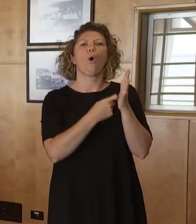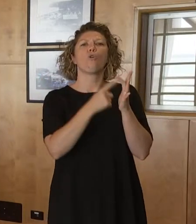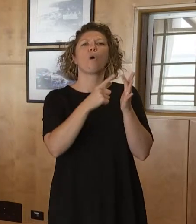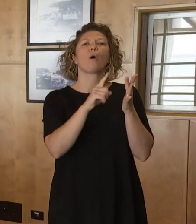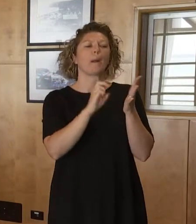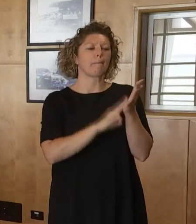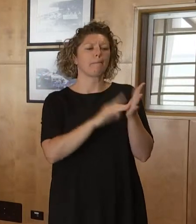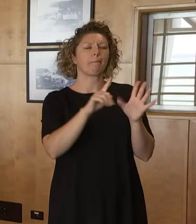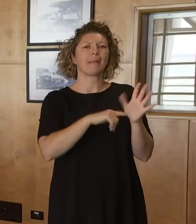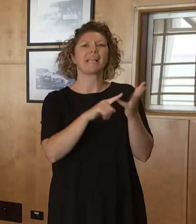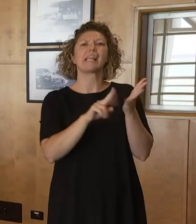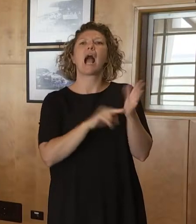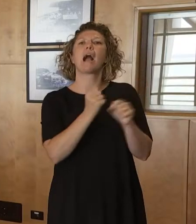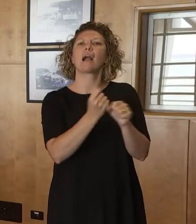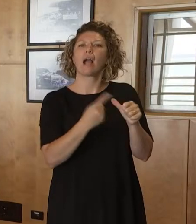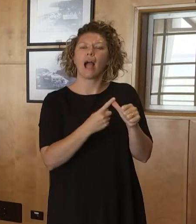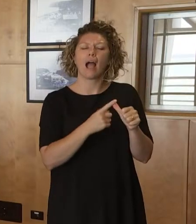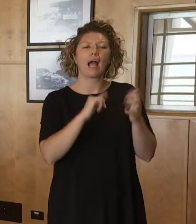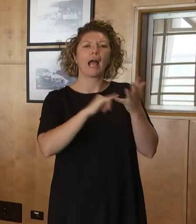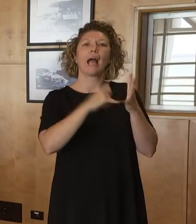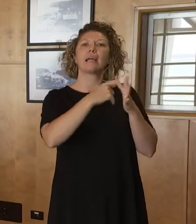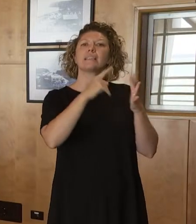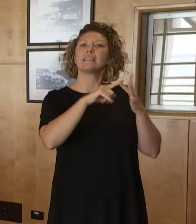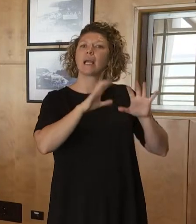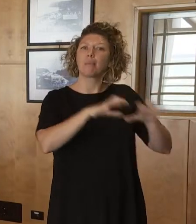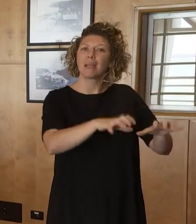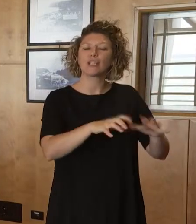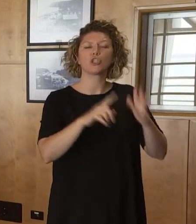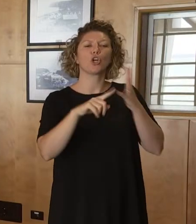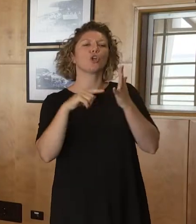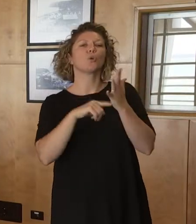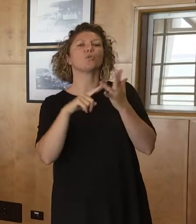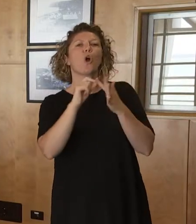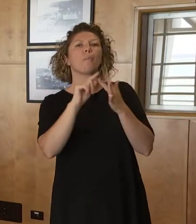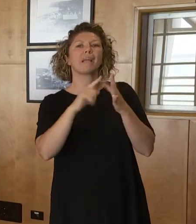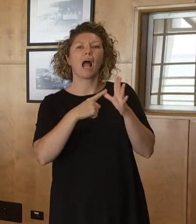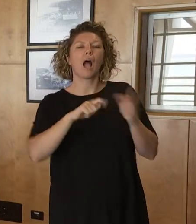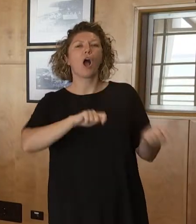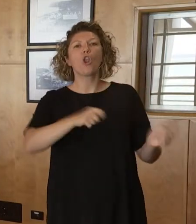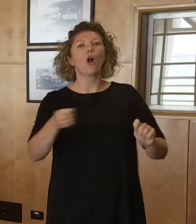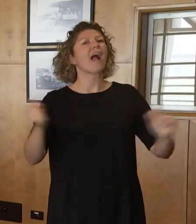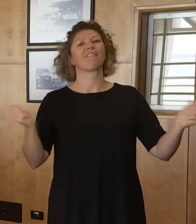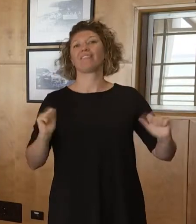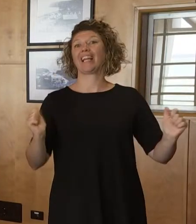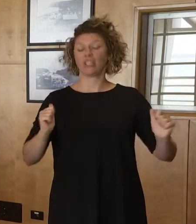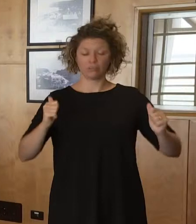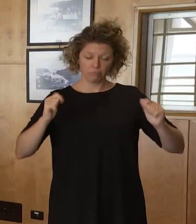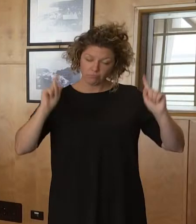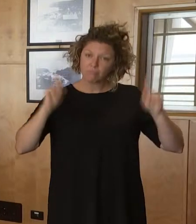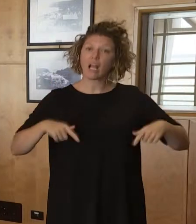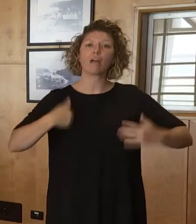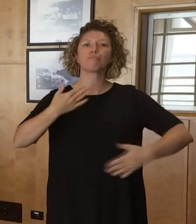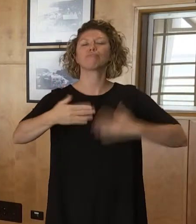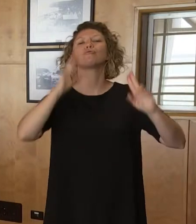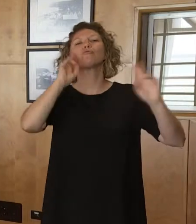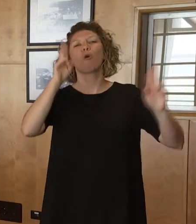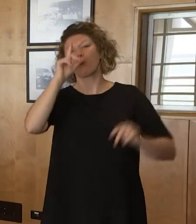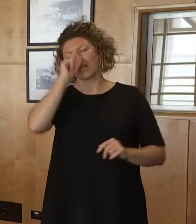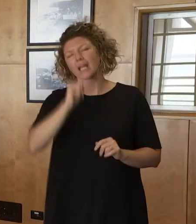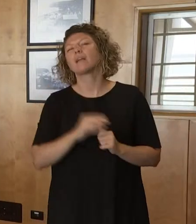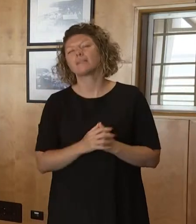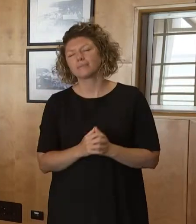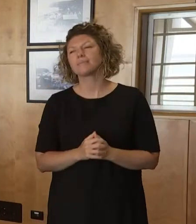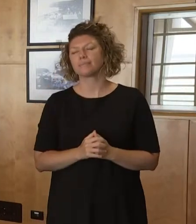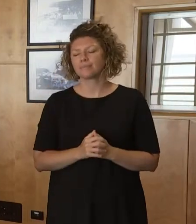Beach and Utopia, their respective lockdowns and lockouts will lift and the other communities will consider tomorrow. So